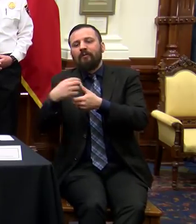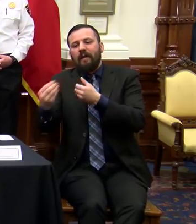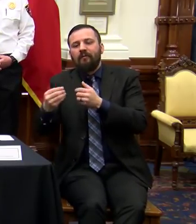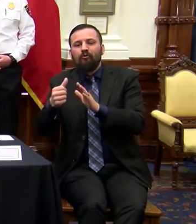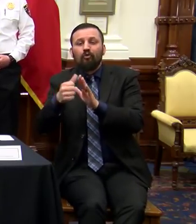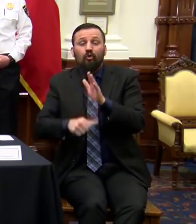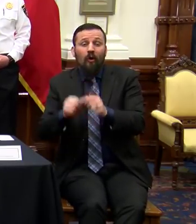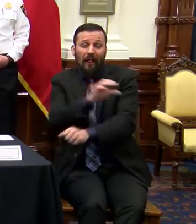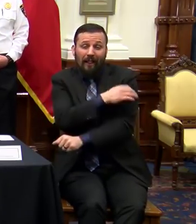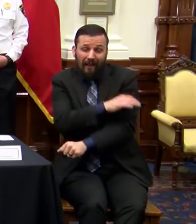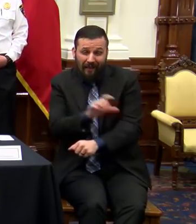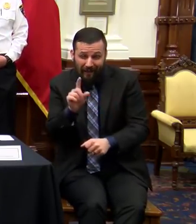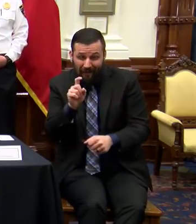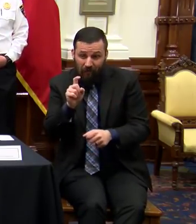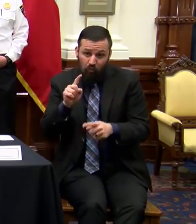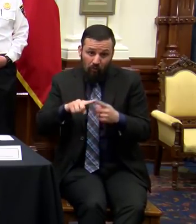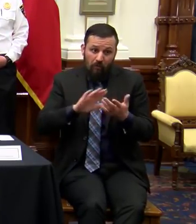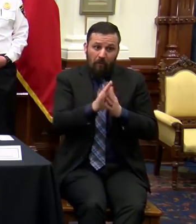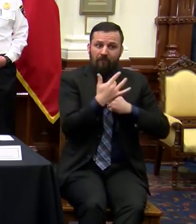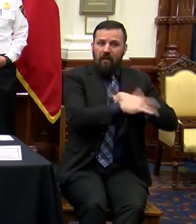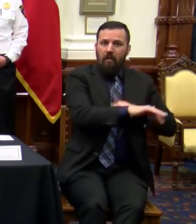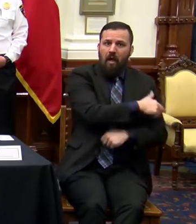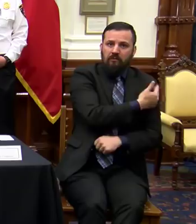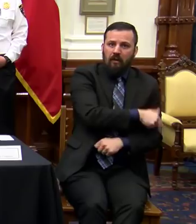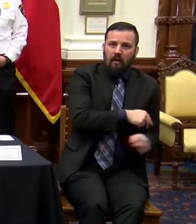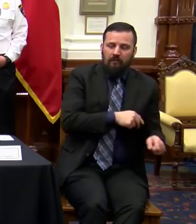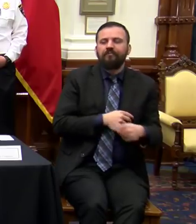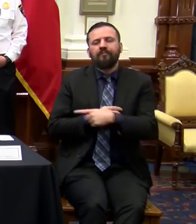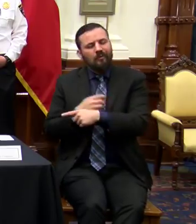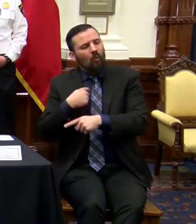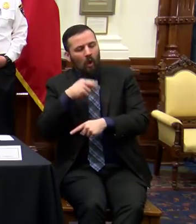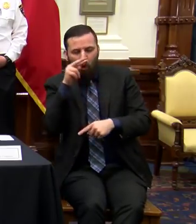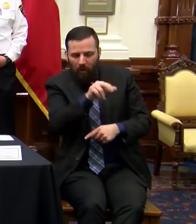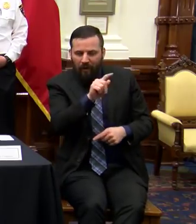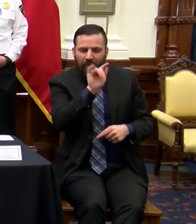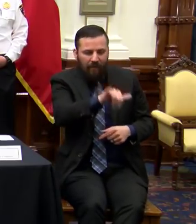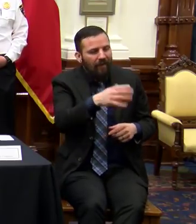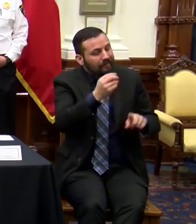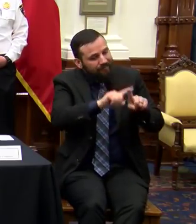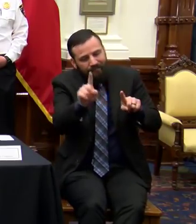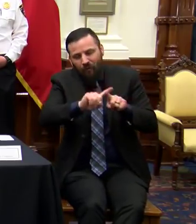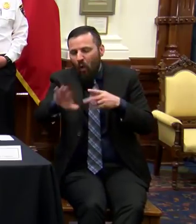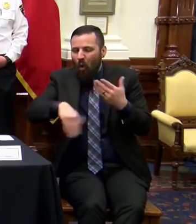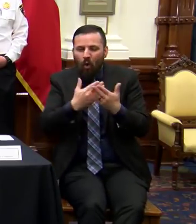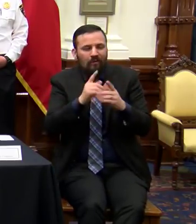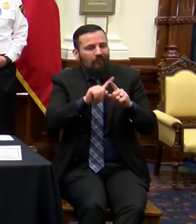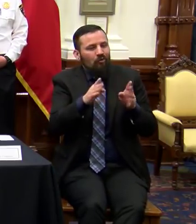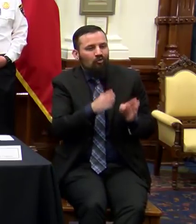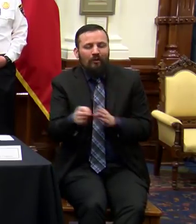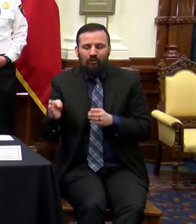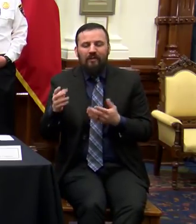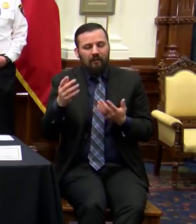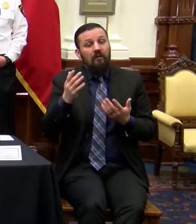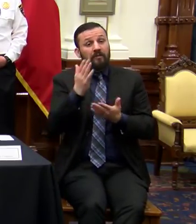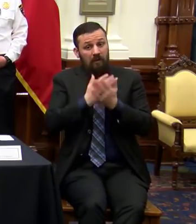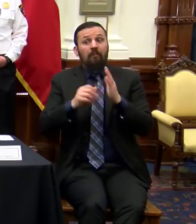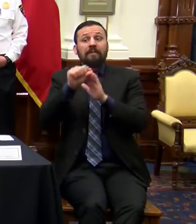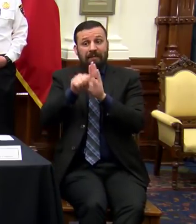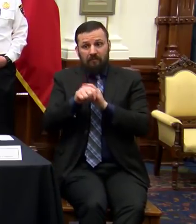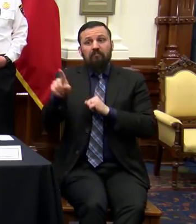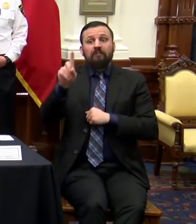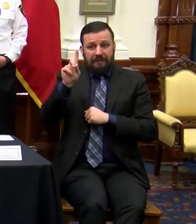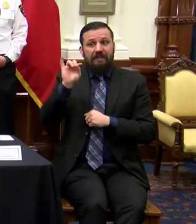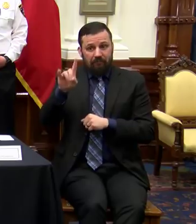Well, listen, we're looking at that as well as all strategies because it has been done in some states where